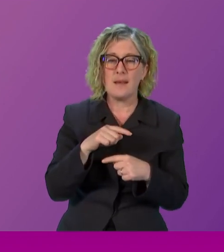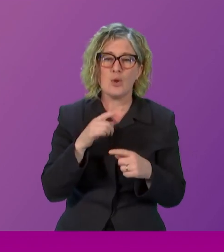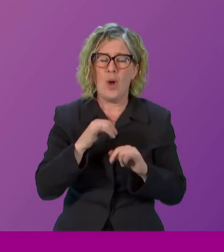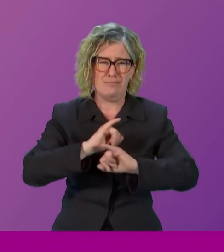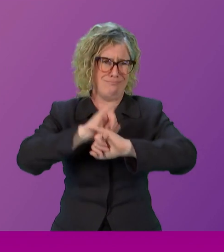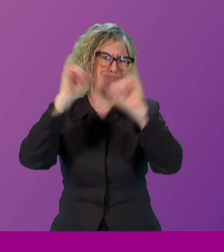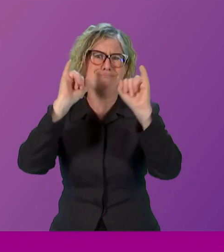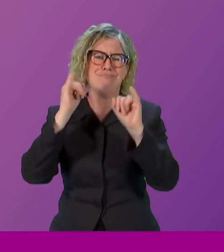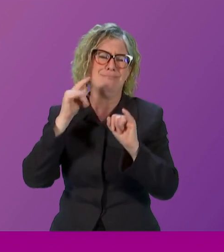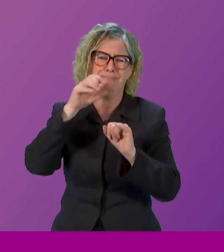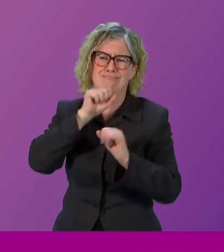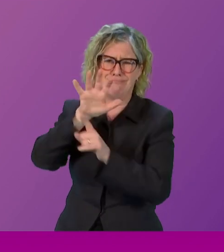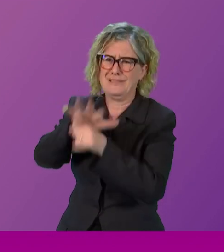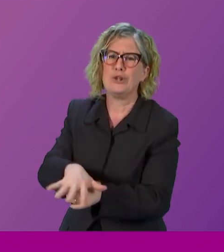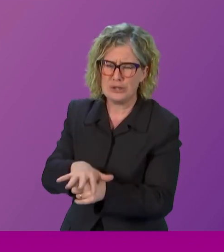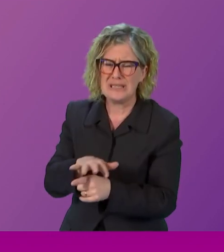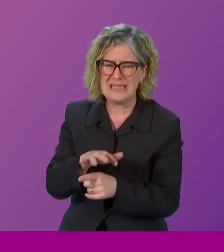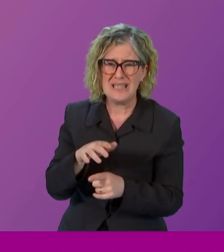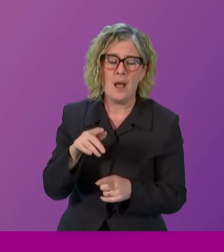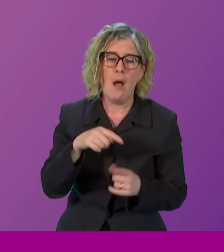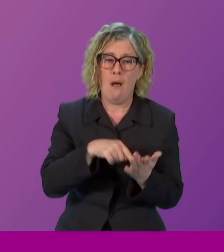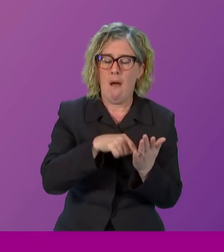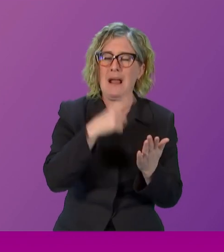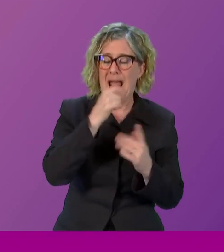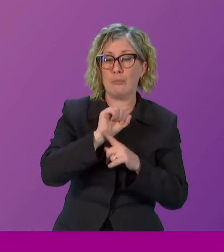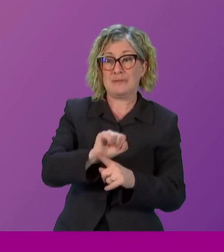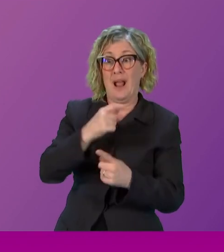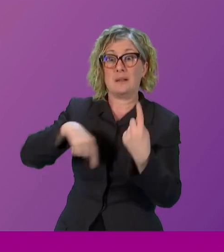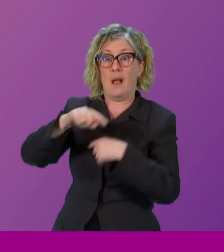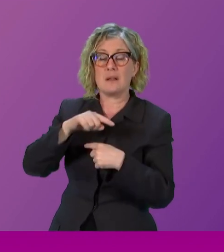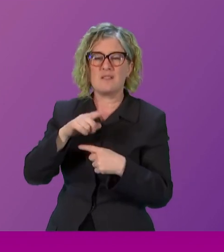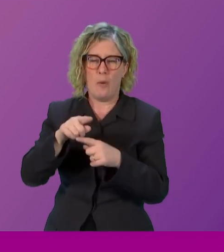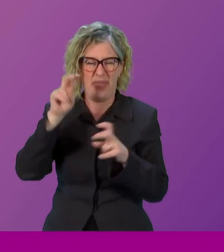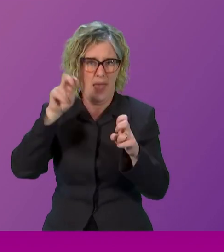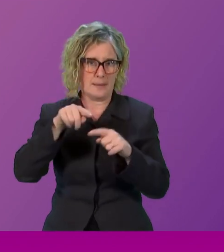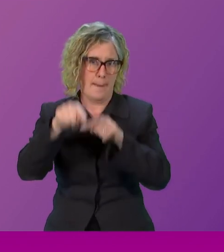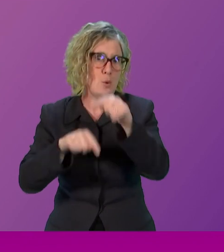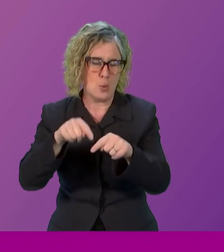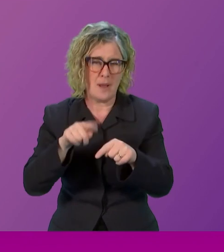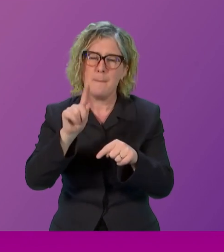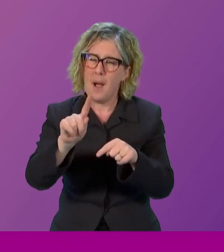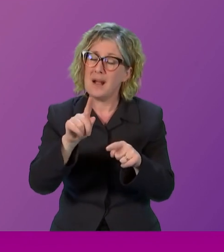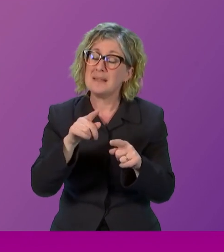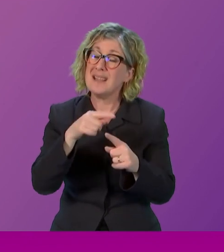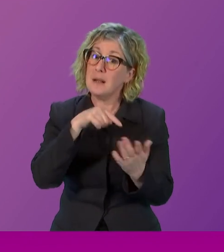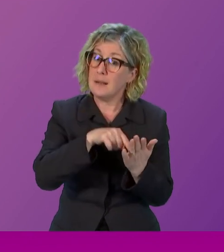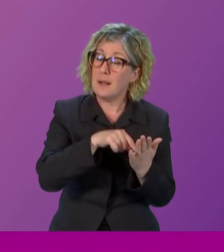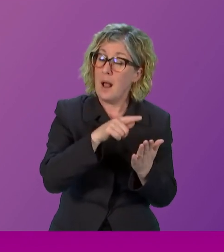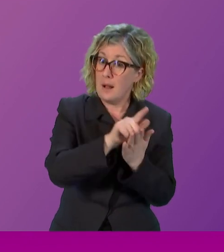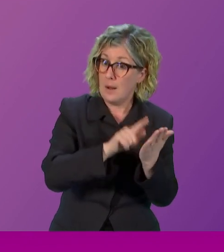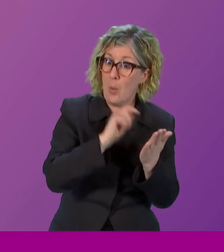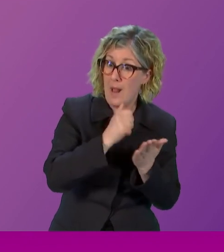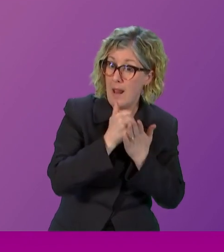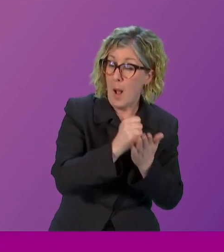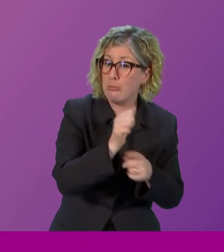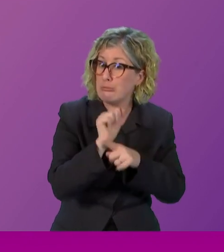is protect us from what we need to do is a cultural change. And that cultural change requires every single